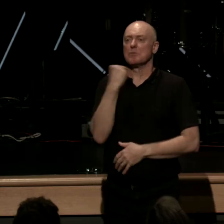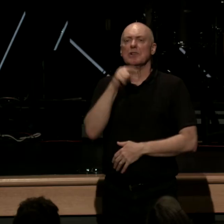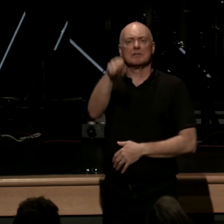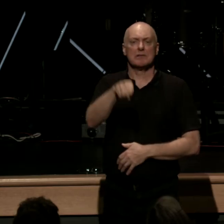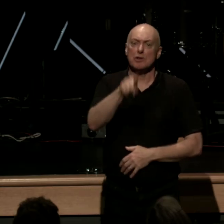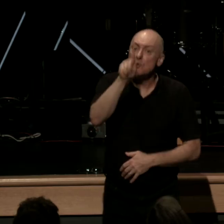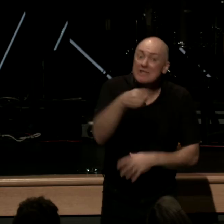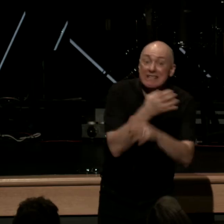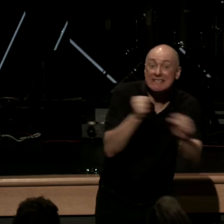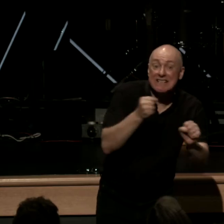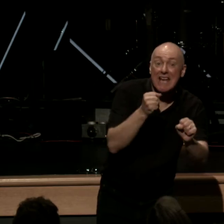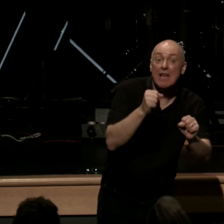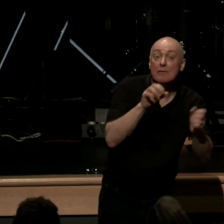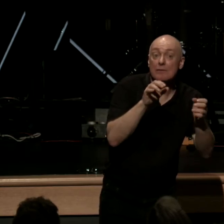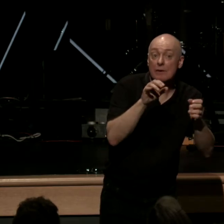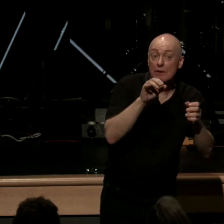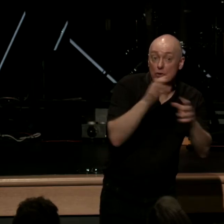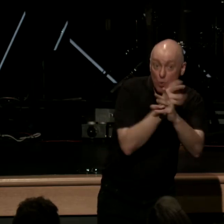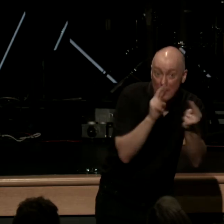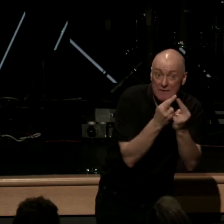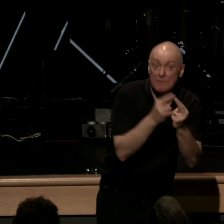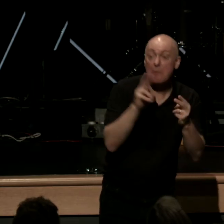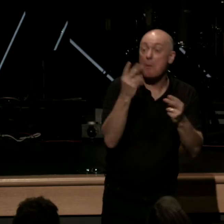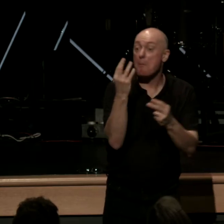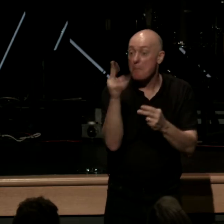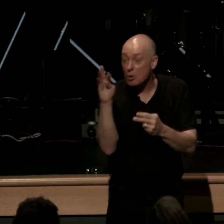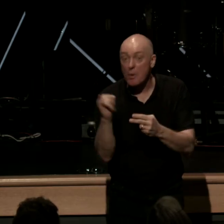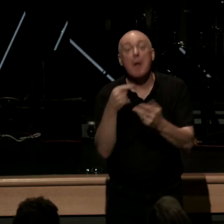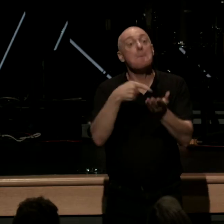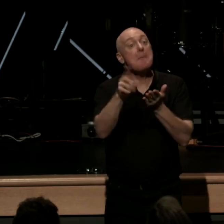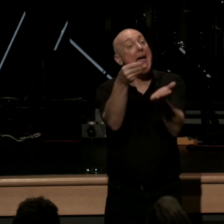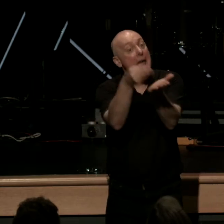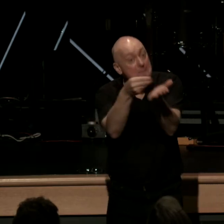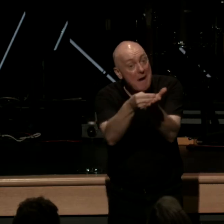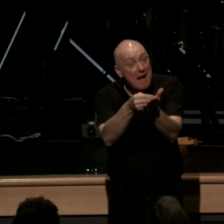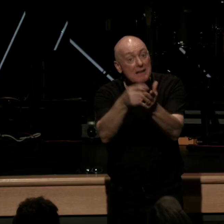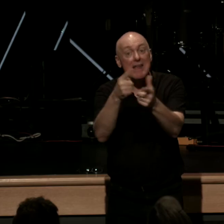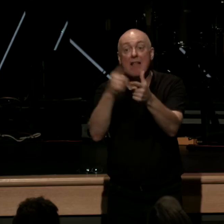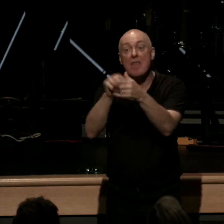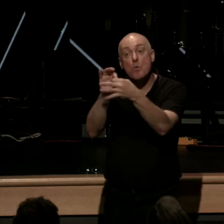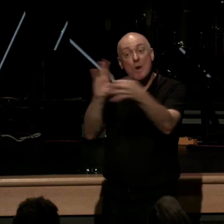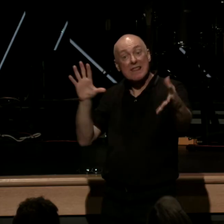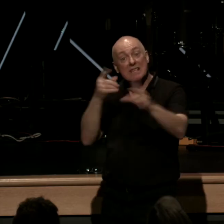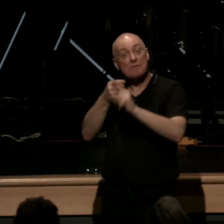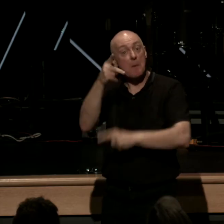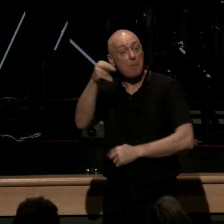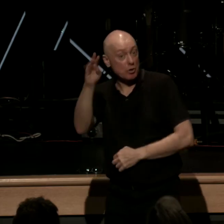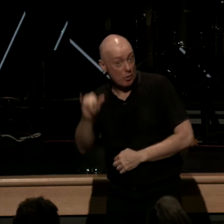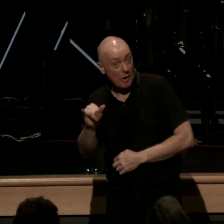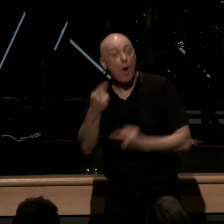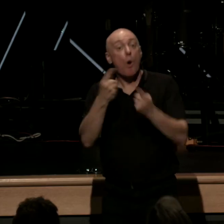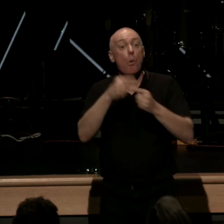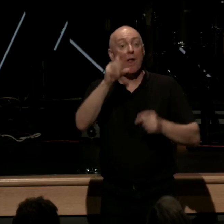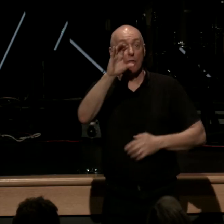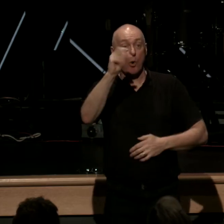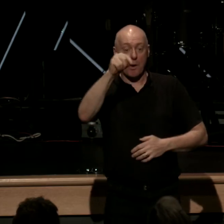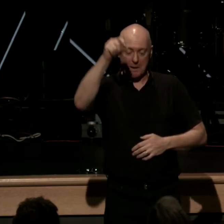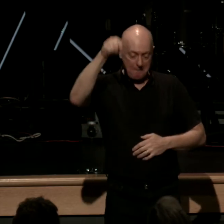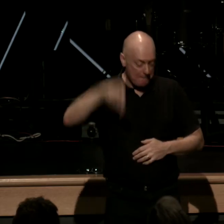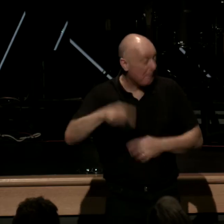loved ones from purgatory and death and he would say this then you pay some money and this releases them from purgatory when the coin in the coffer rings the soul from